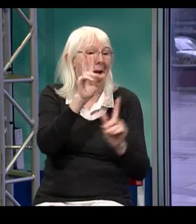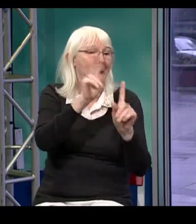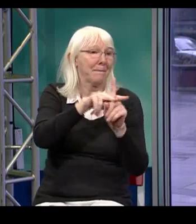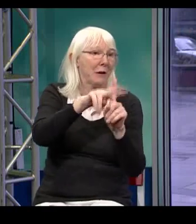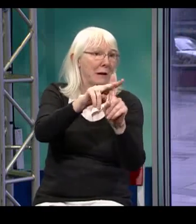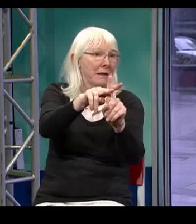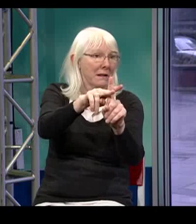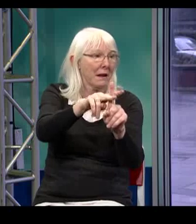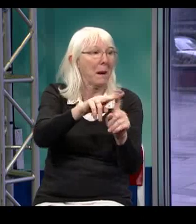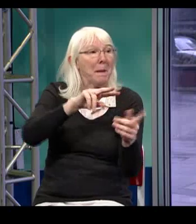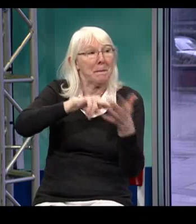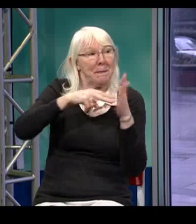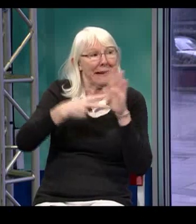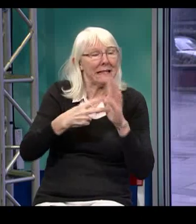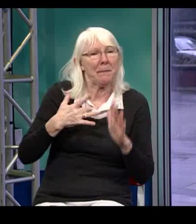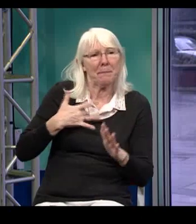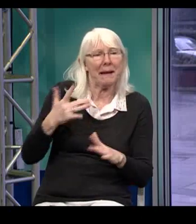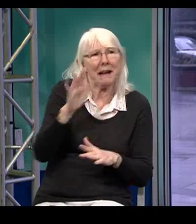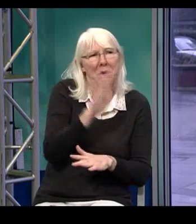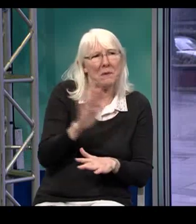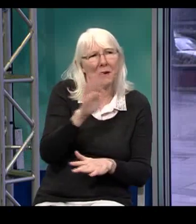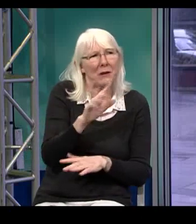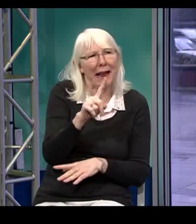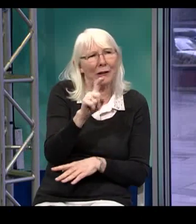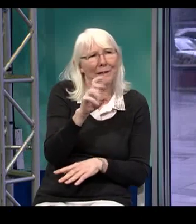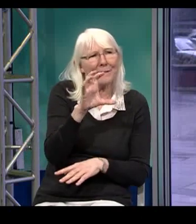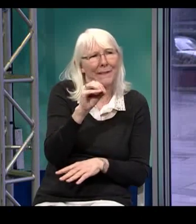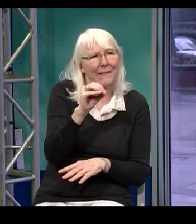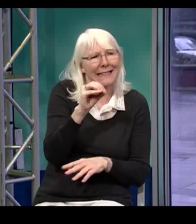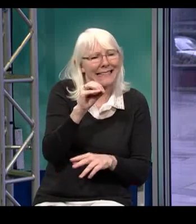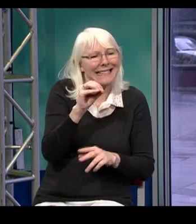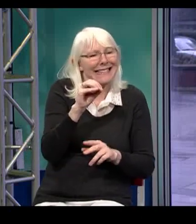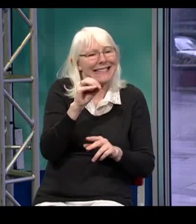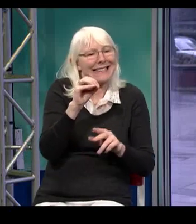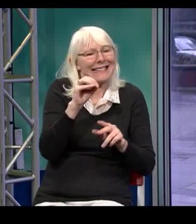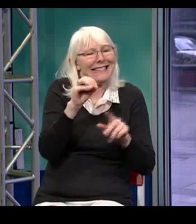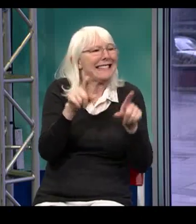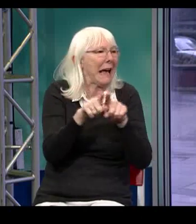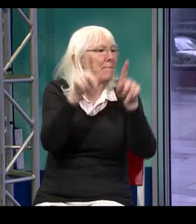295 appointments. It means that perhaps 150